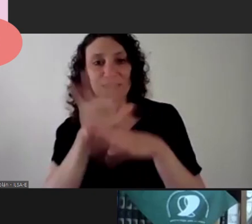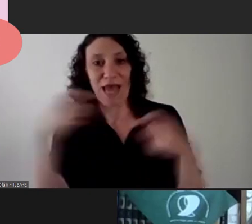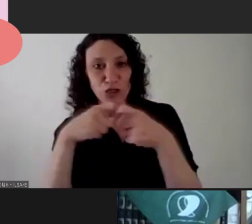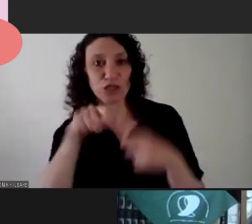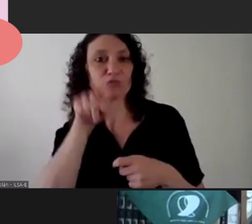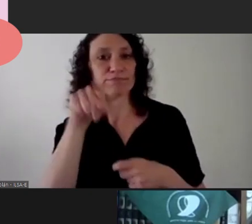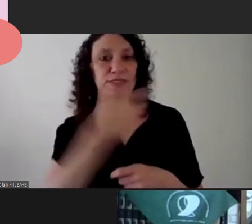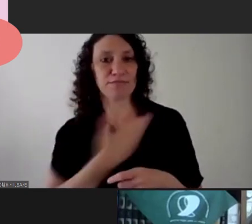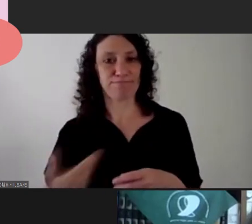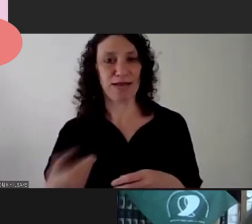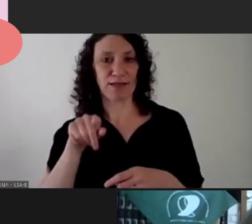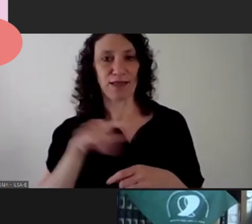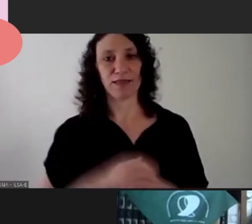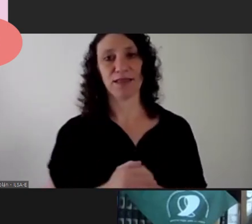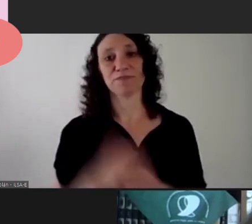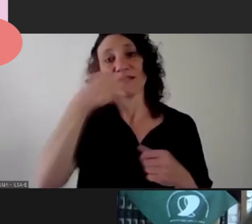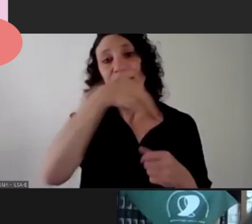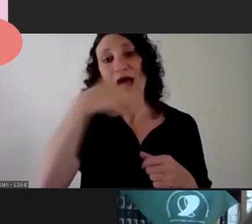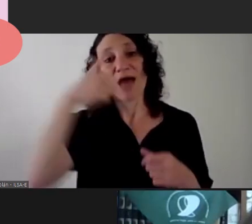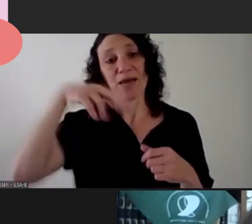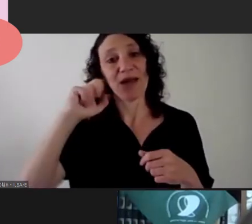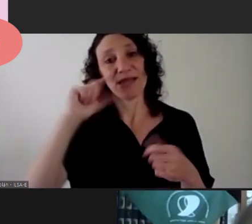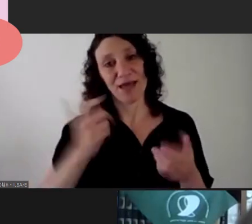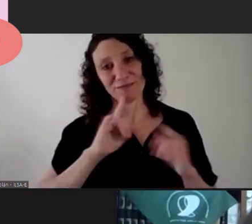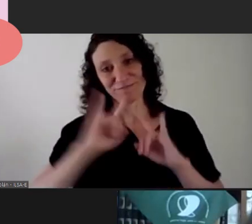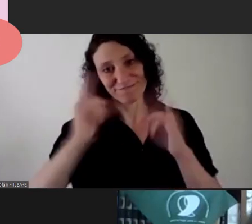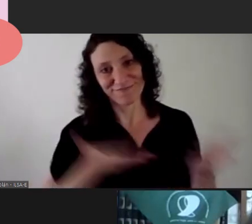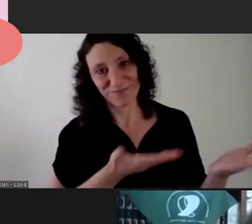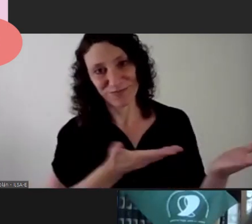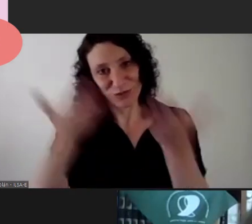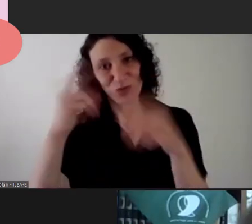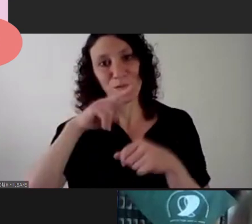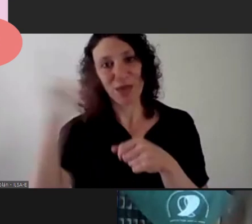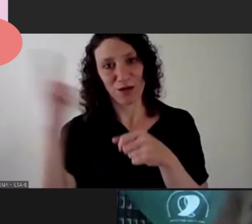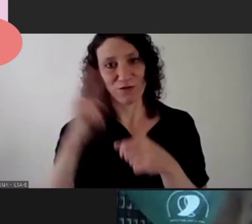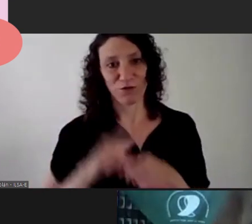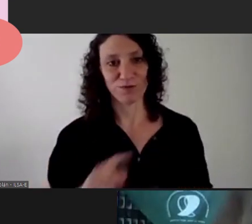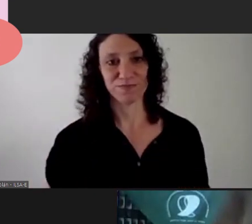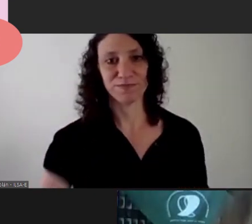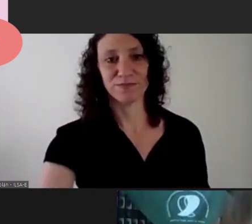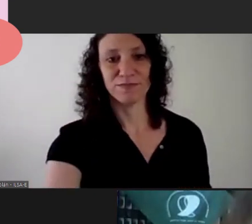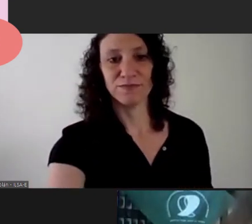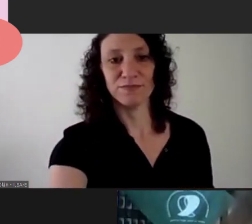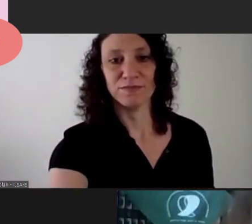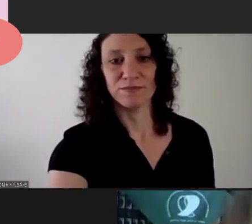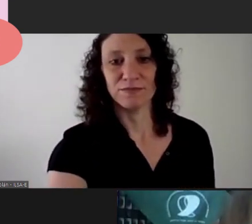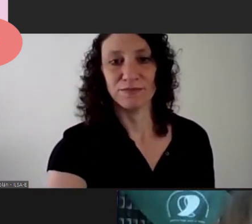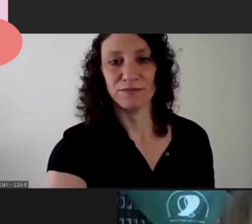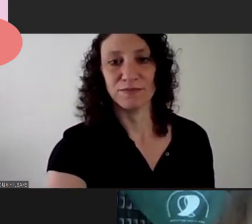women and cinema anna maria you have uh the floor you can activate your microphone